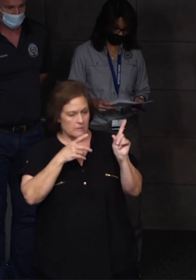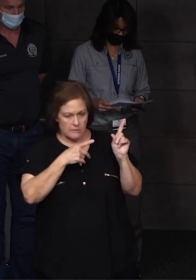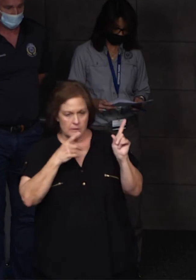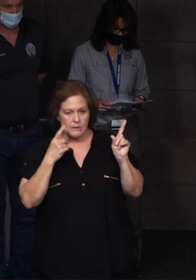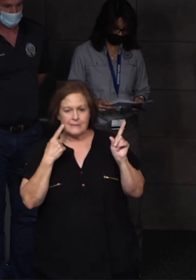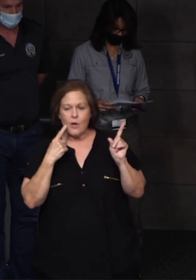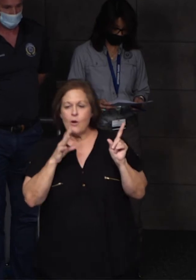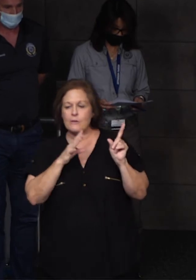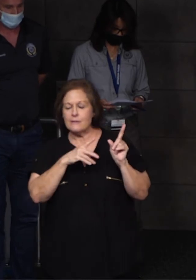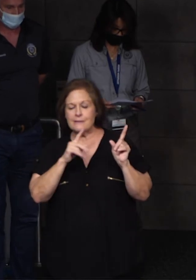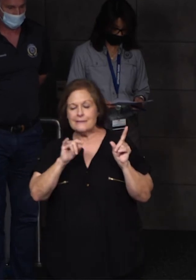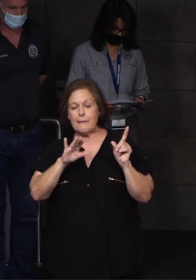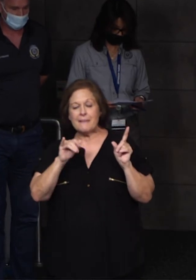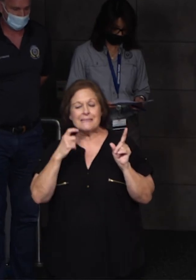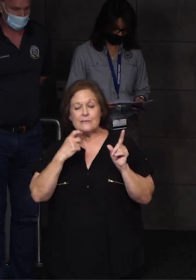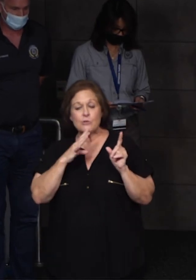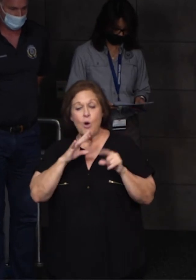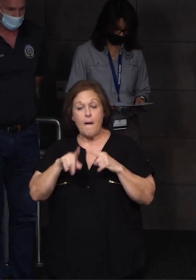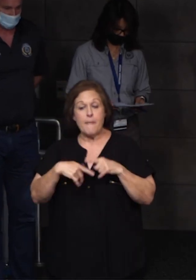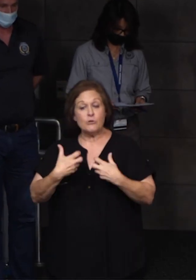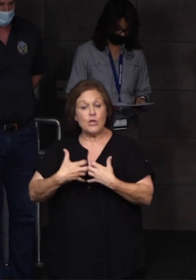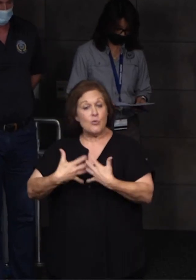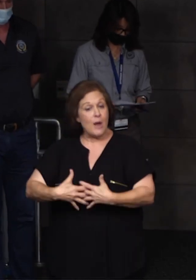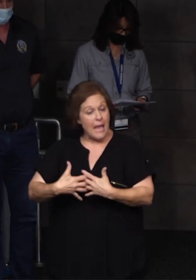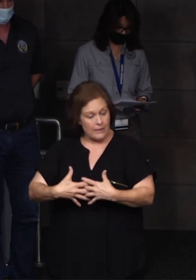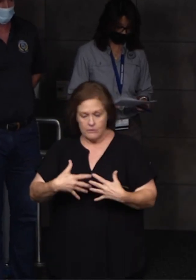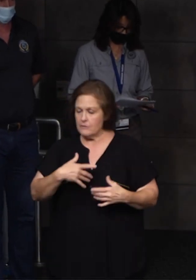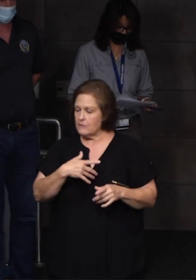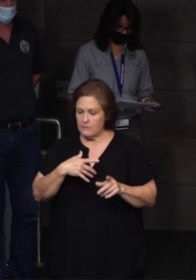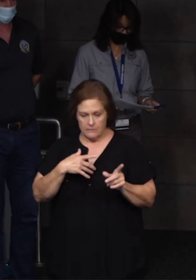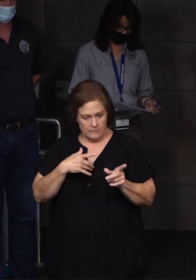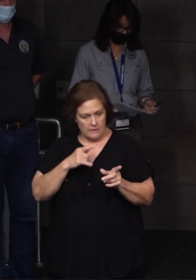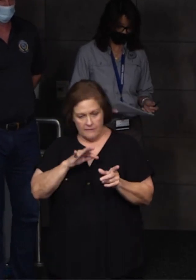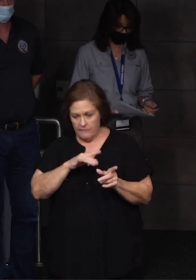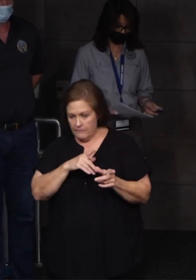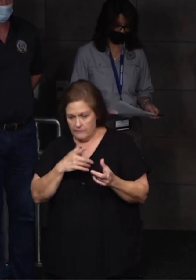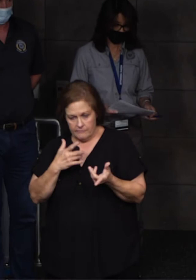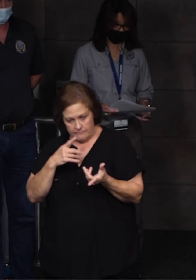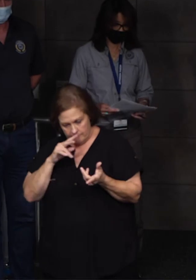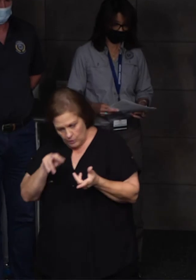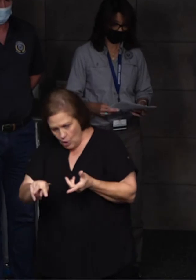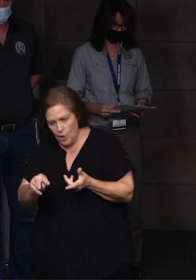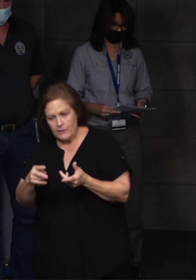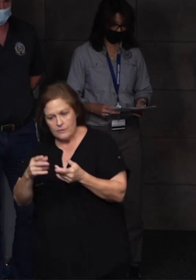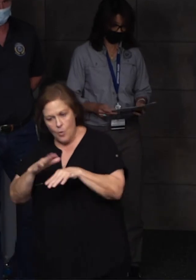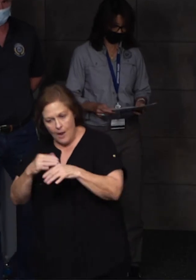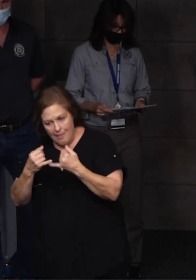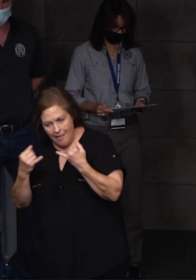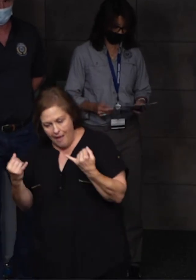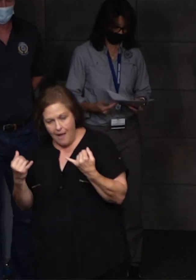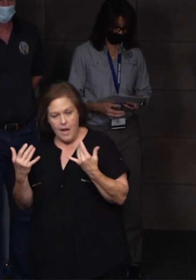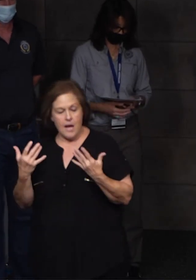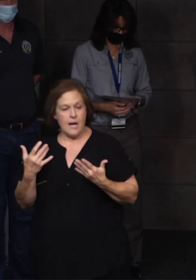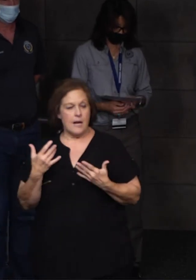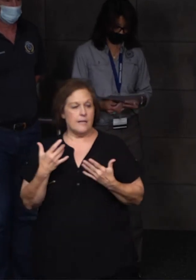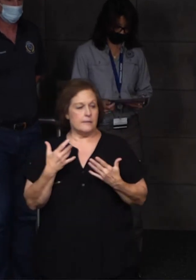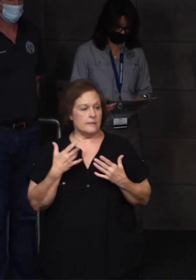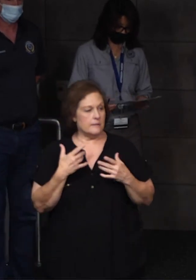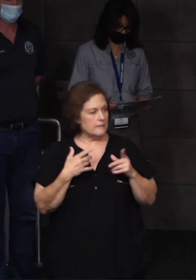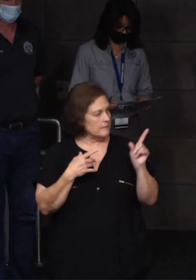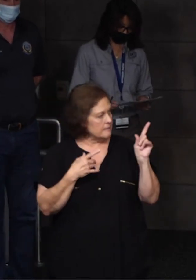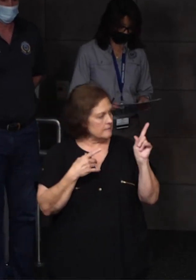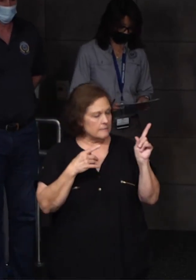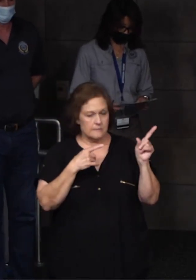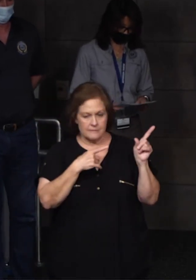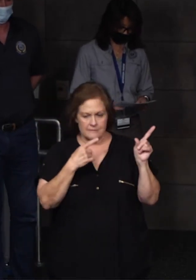generators. You can go to our website. We have tips there. If you don't have power, which is quite a chance that you don't, just listen to